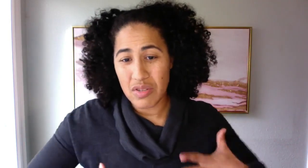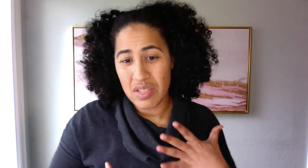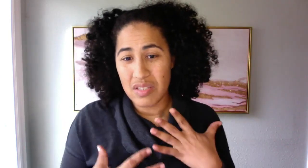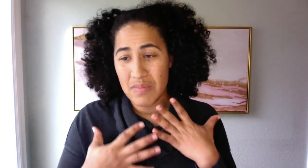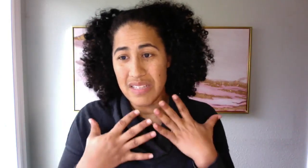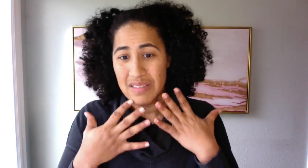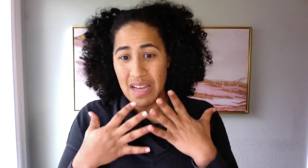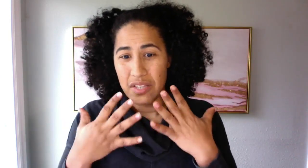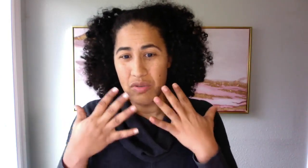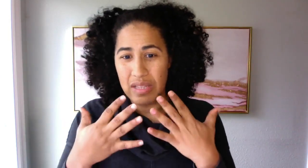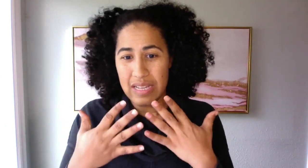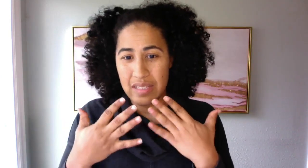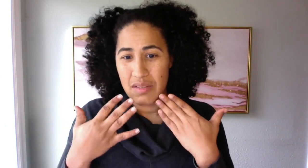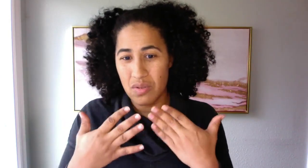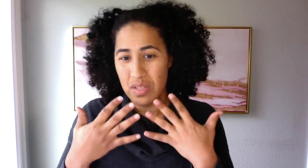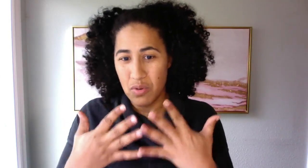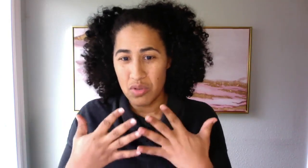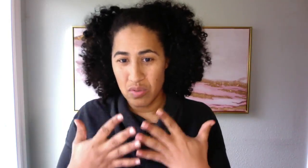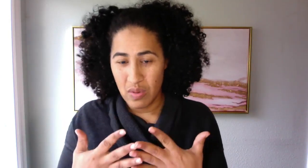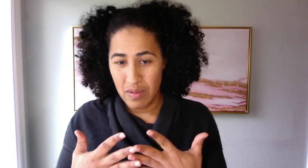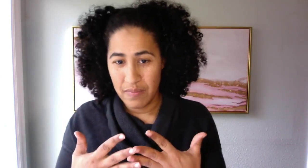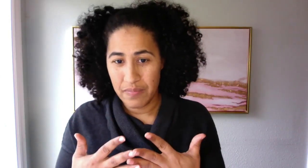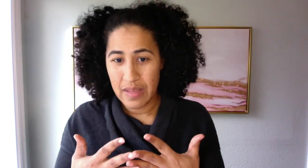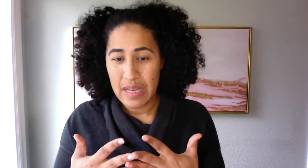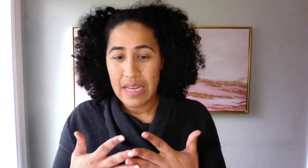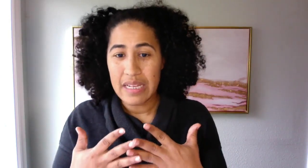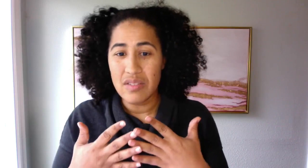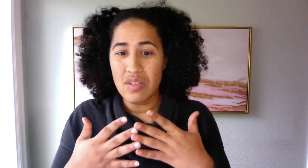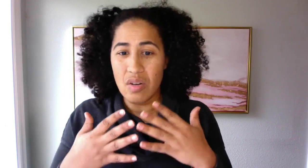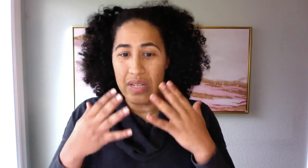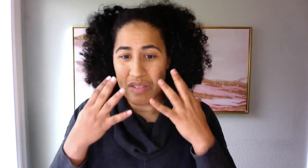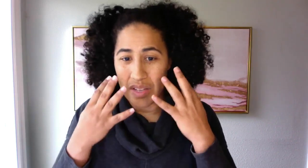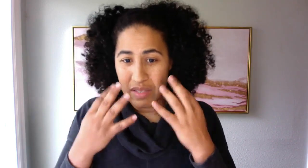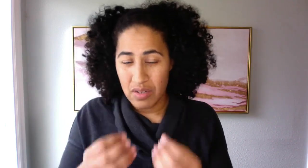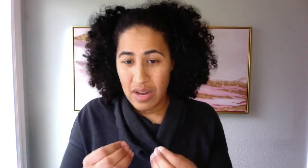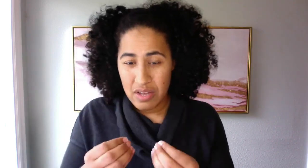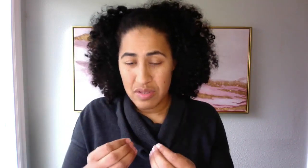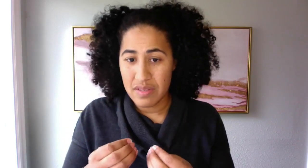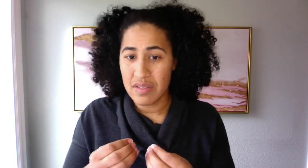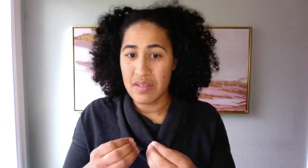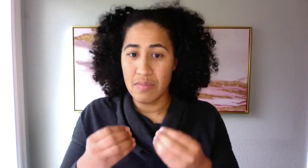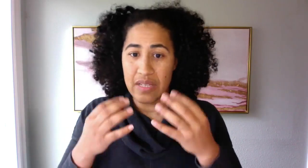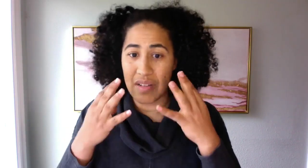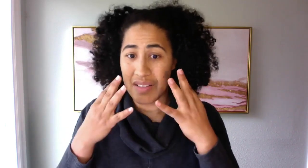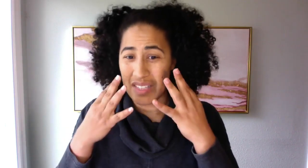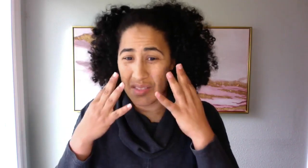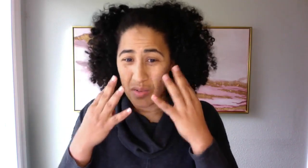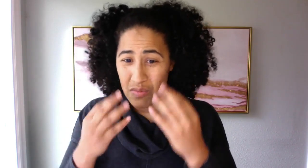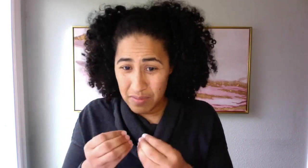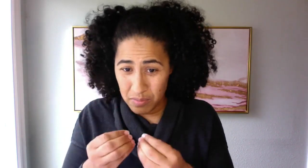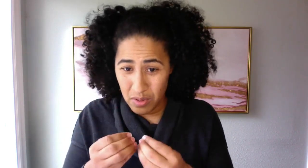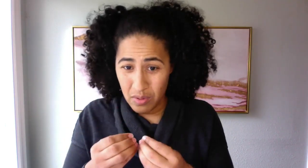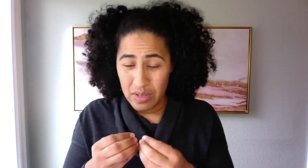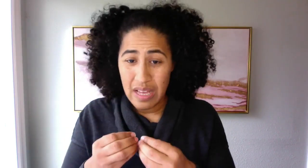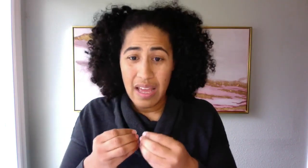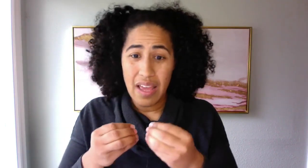system is not utilizing those emotions well. And so it's causing a crash in the system. It's causing survival mode and